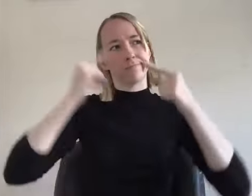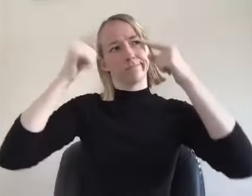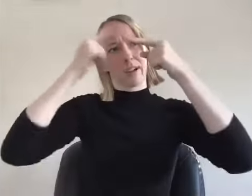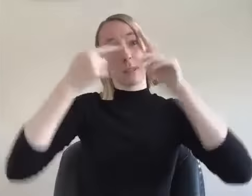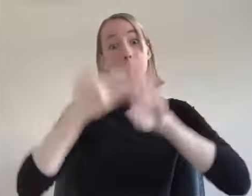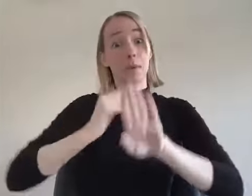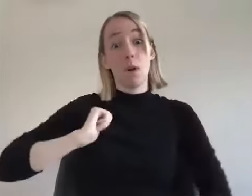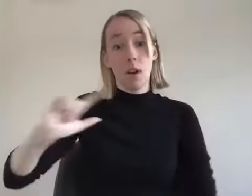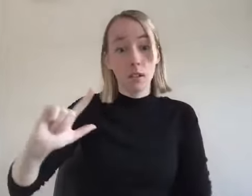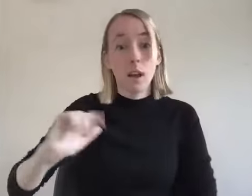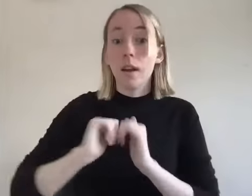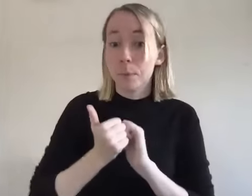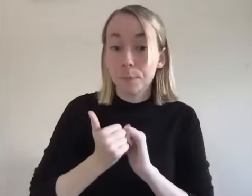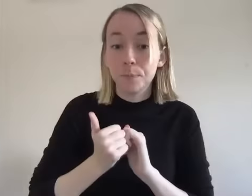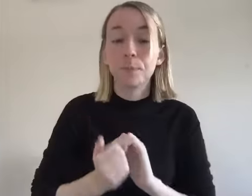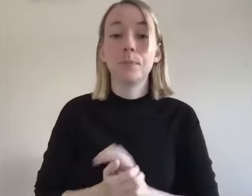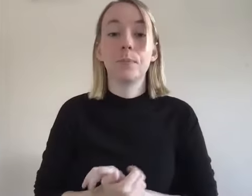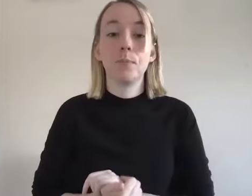my mind worked before al-anon is like